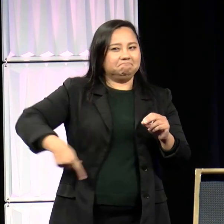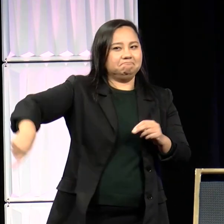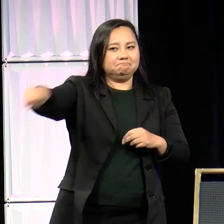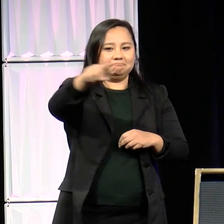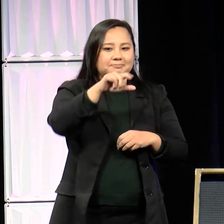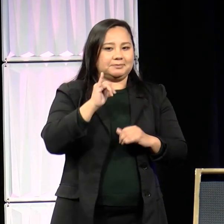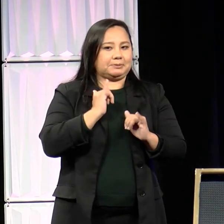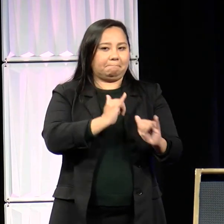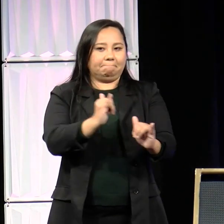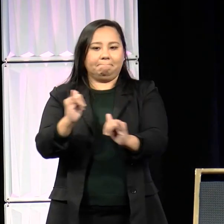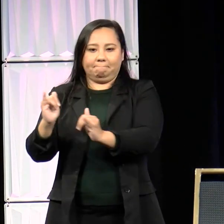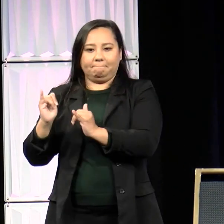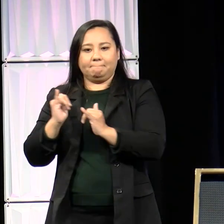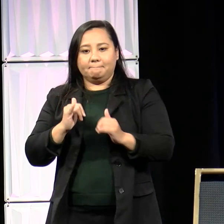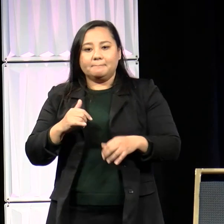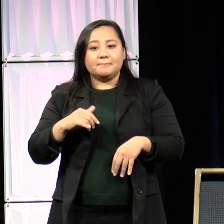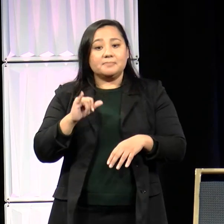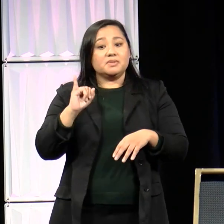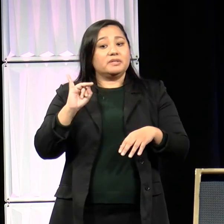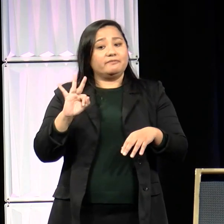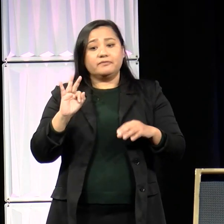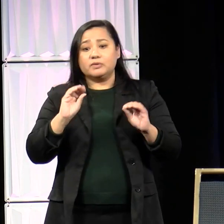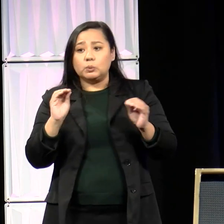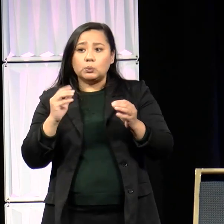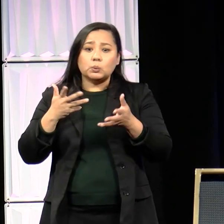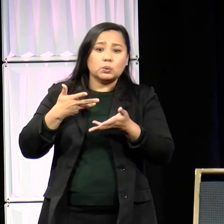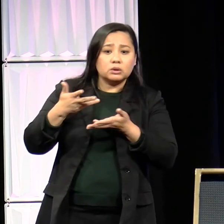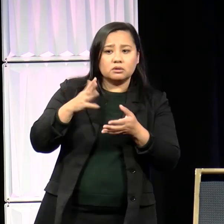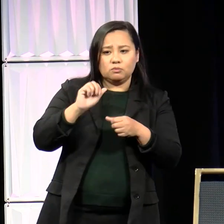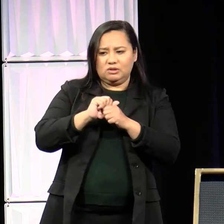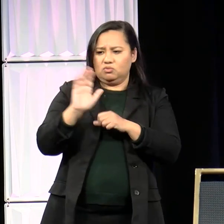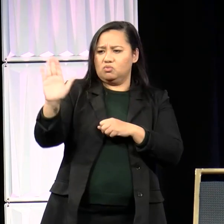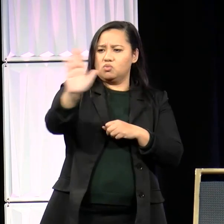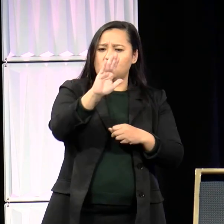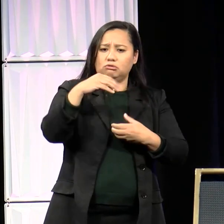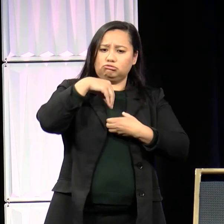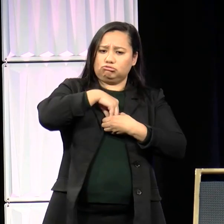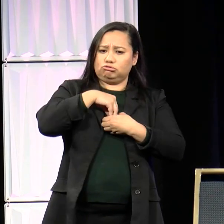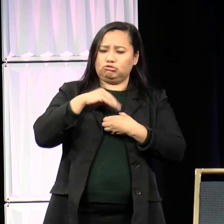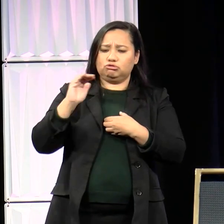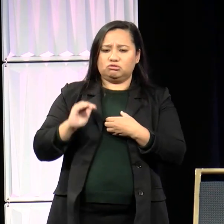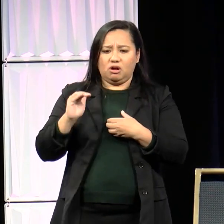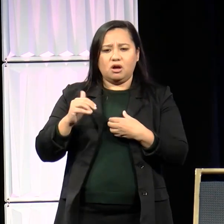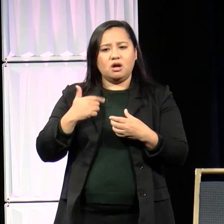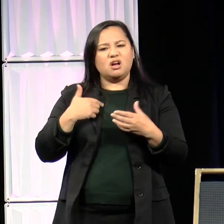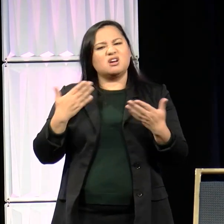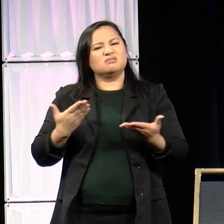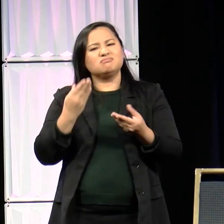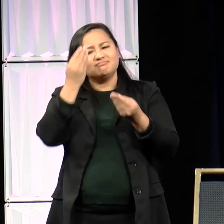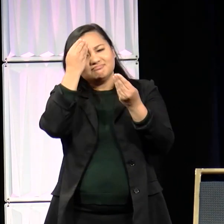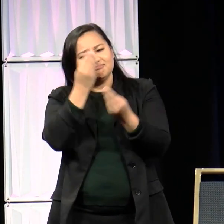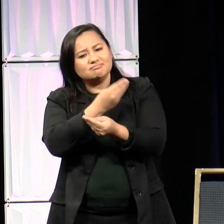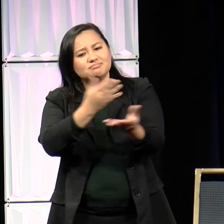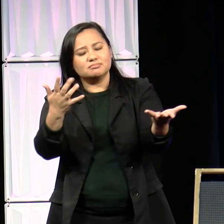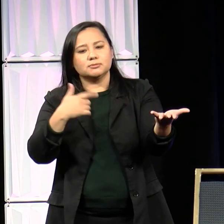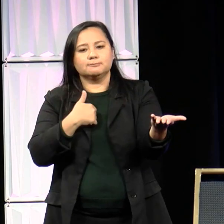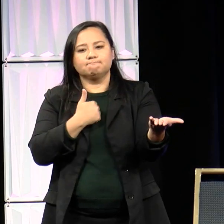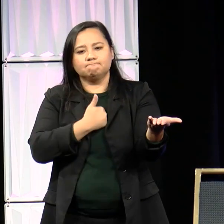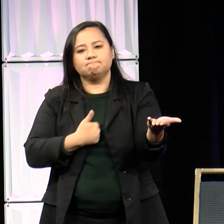no one has spoken to your inner child in a long time, let me say, I'm sorry that happened to you.